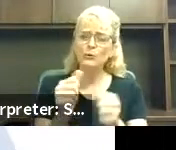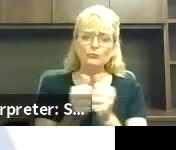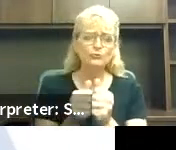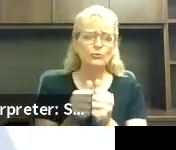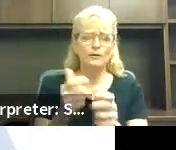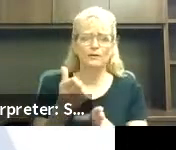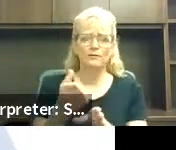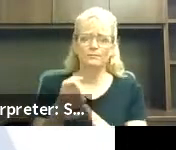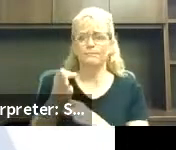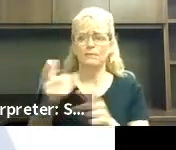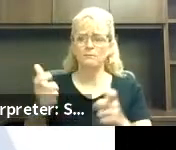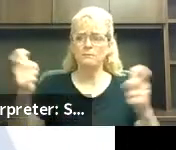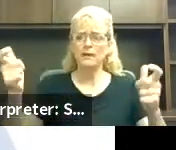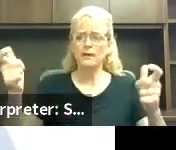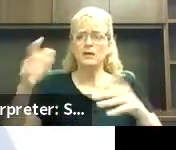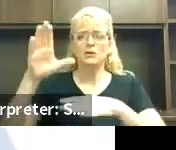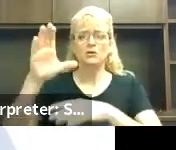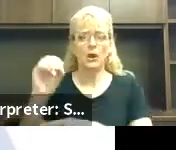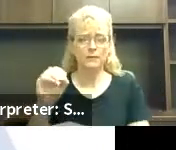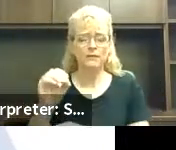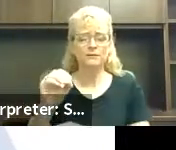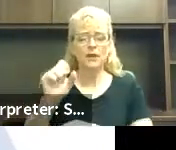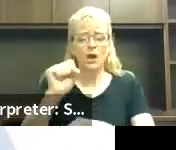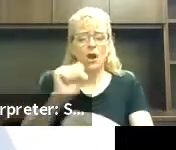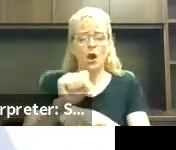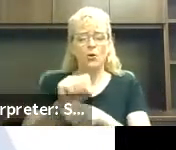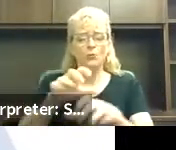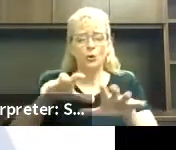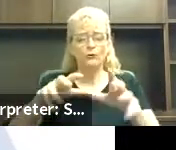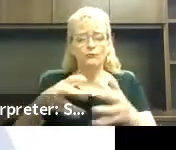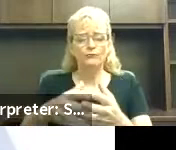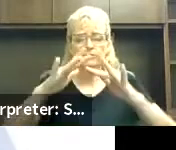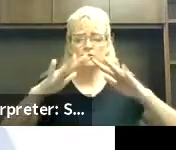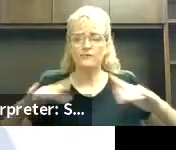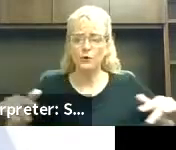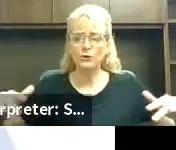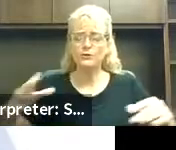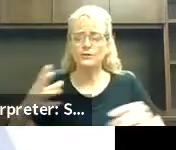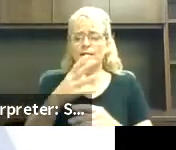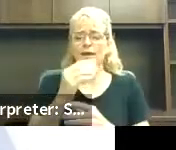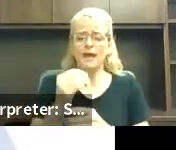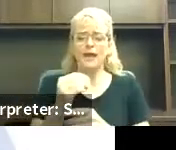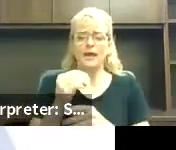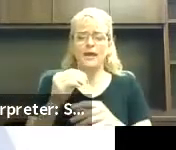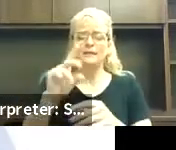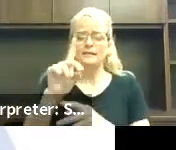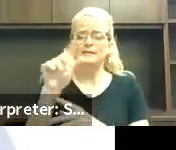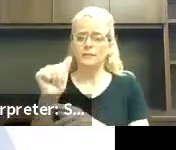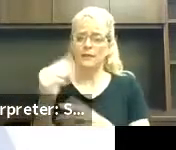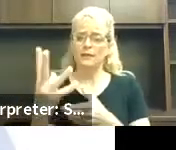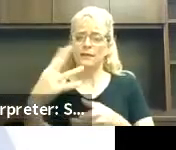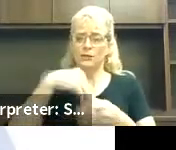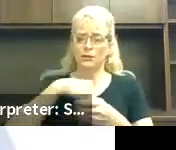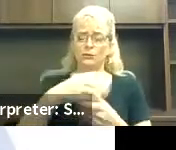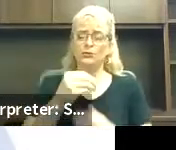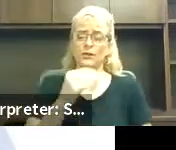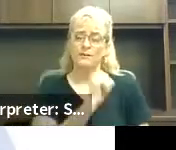organizations on workforce diversity, self-advocacy, disability inclusion, and attitude change.